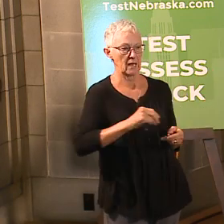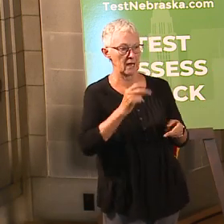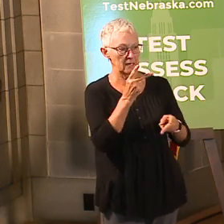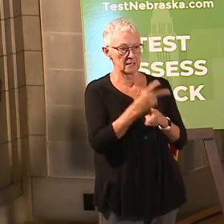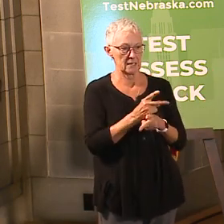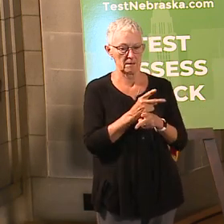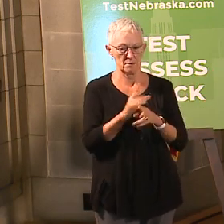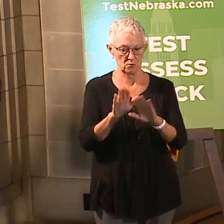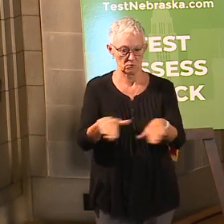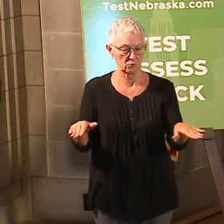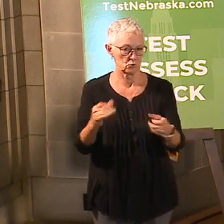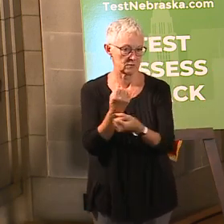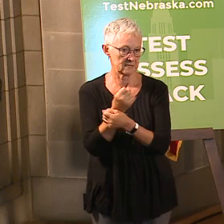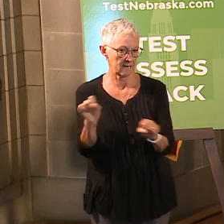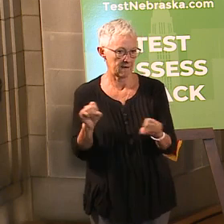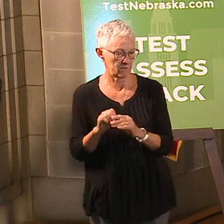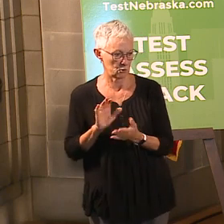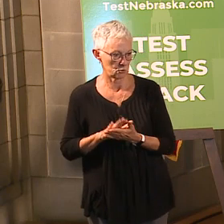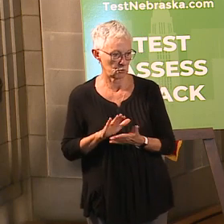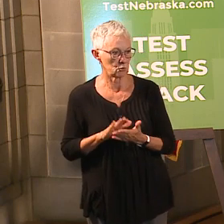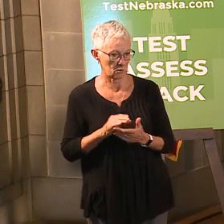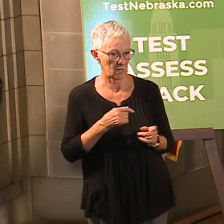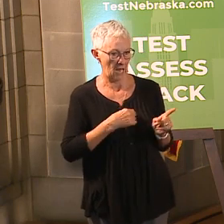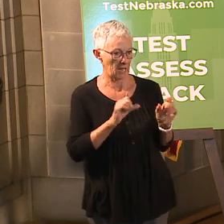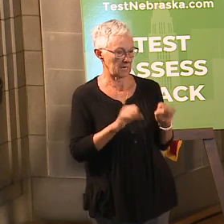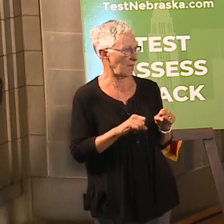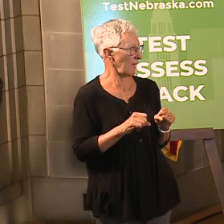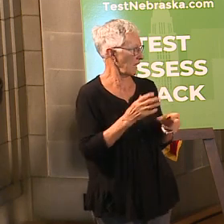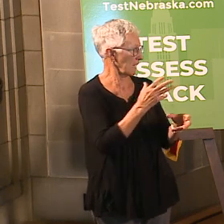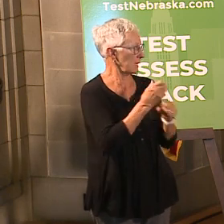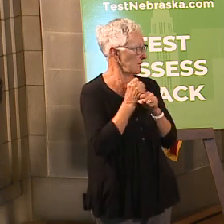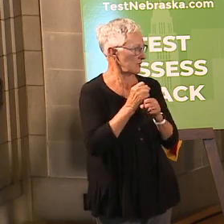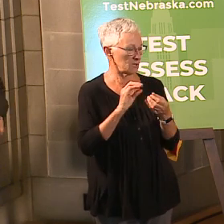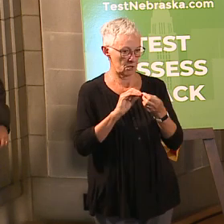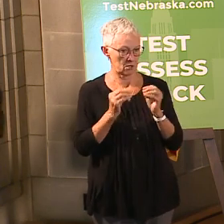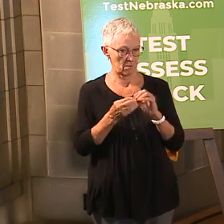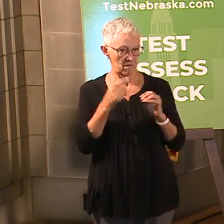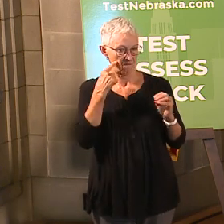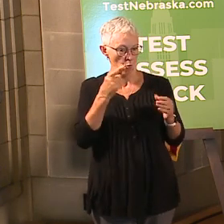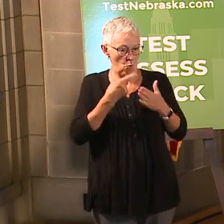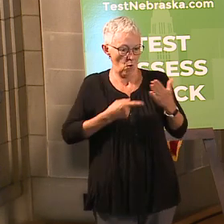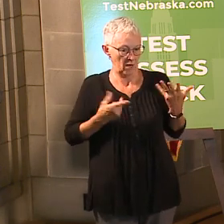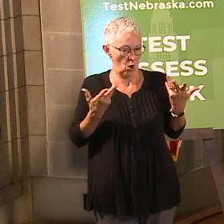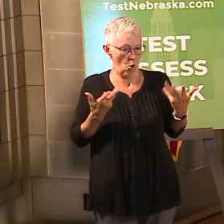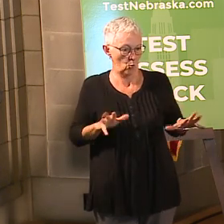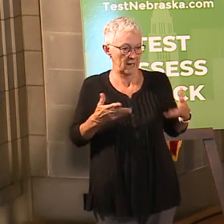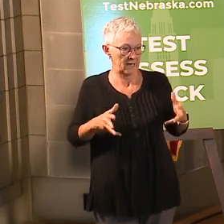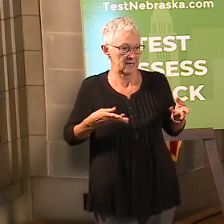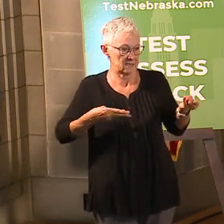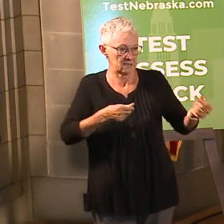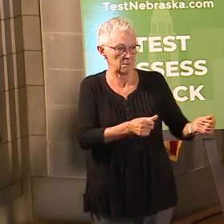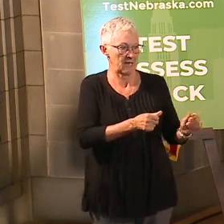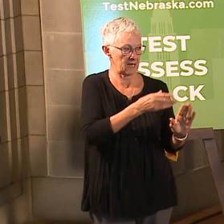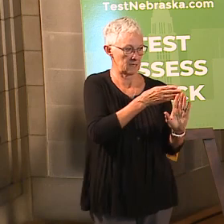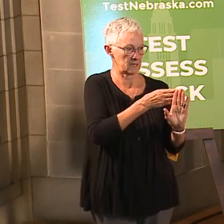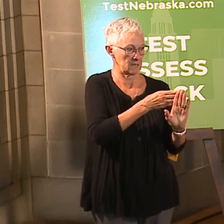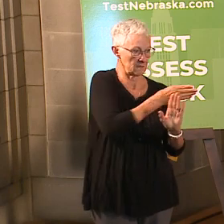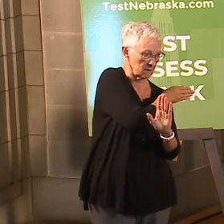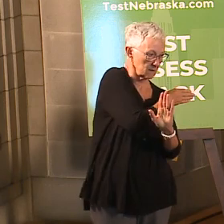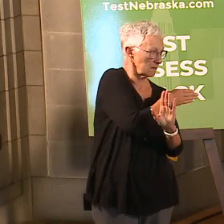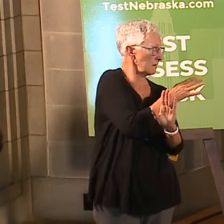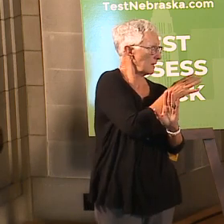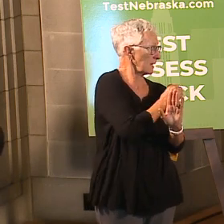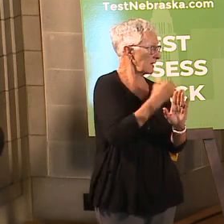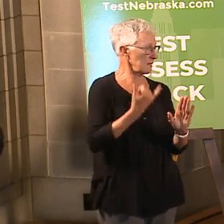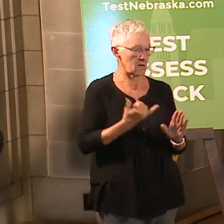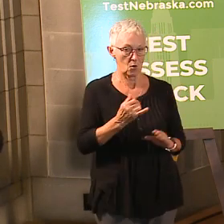children in their future. But I will absolutely get you the figures for what has happened and then how we've projected forward. Just be advised that